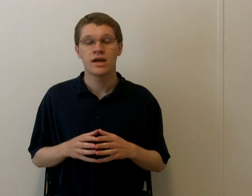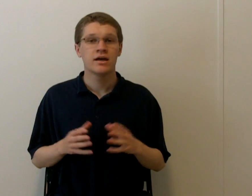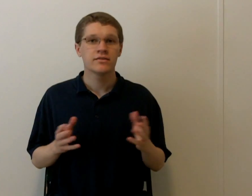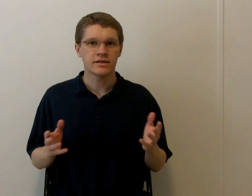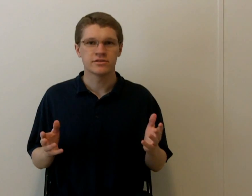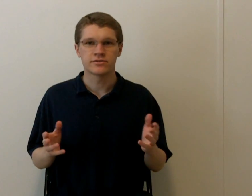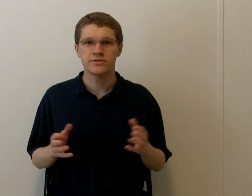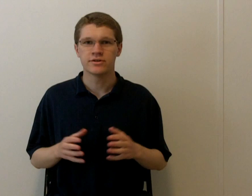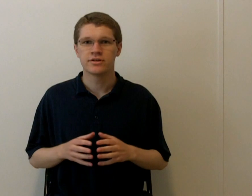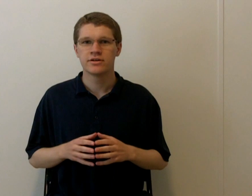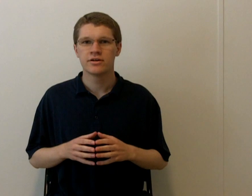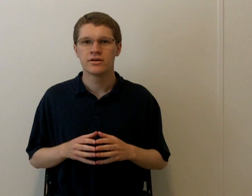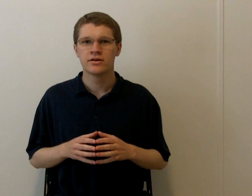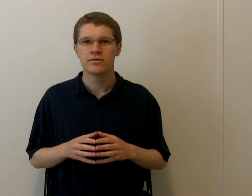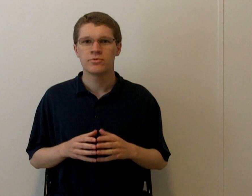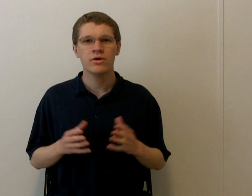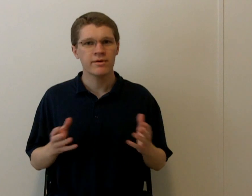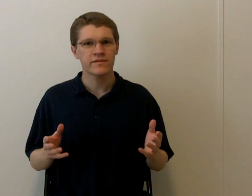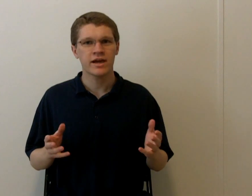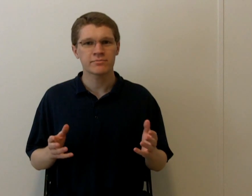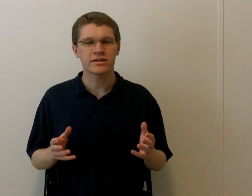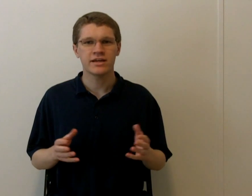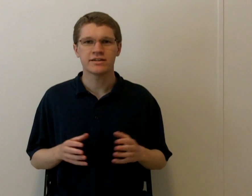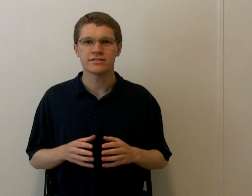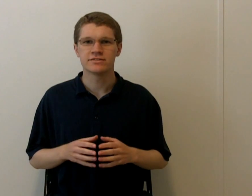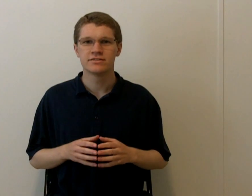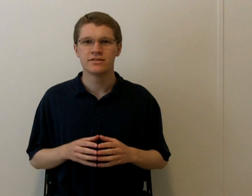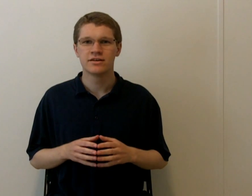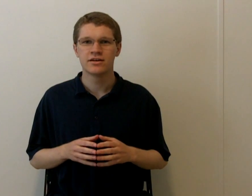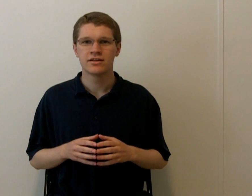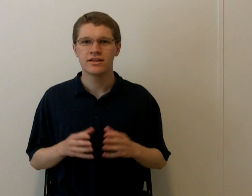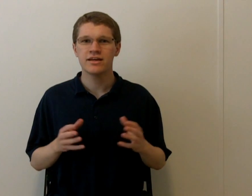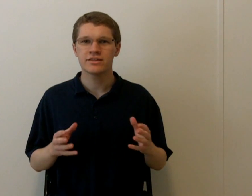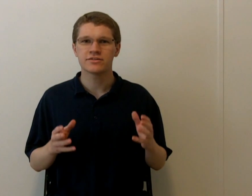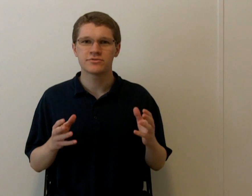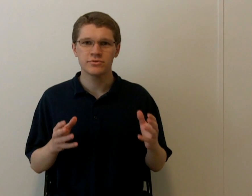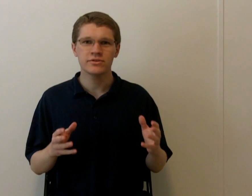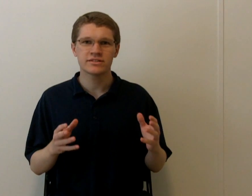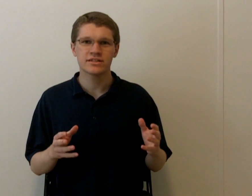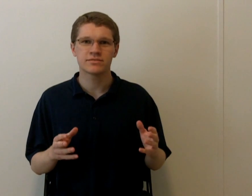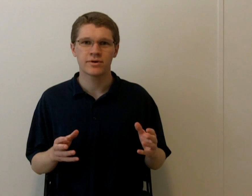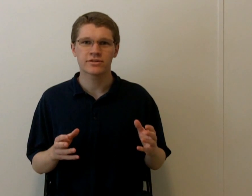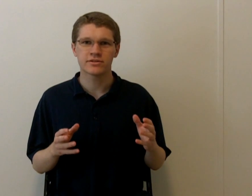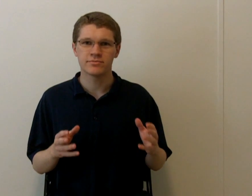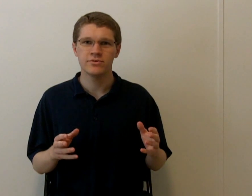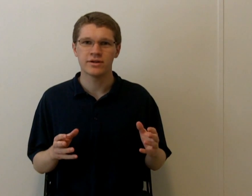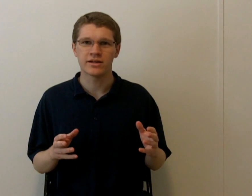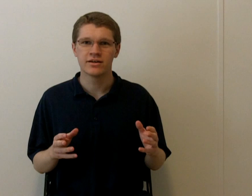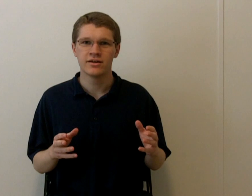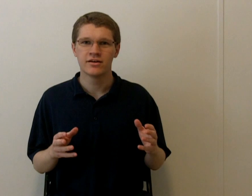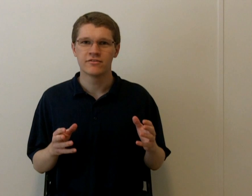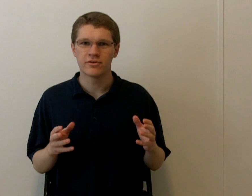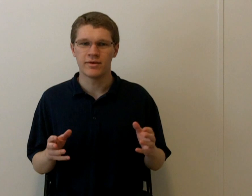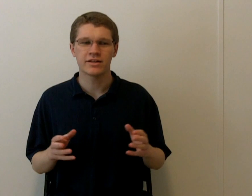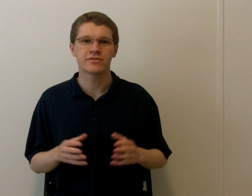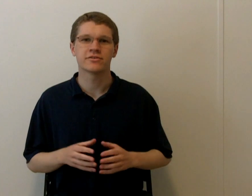That's all good, but what about the applications, the thing that truly sets apart computing from other